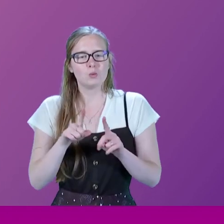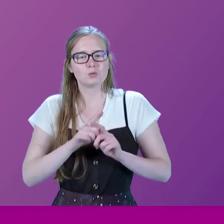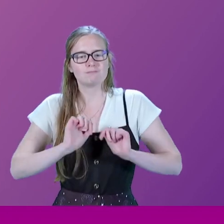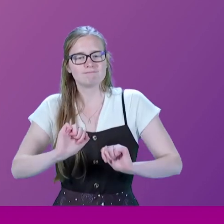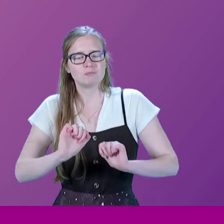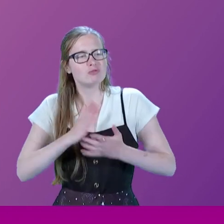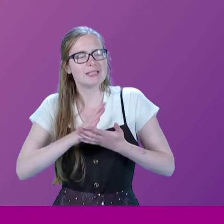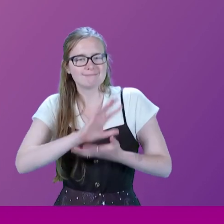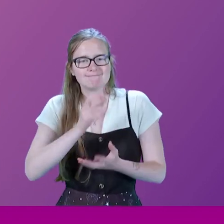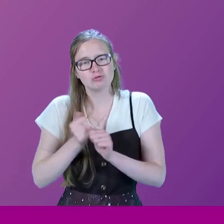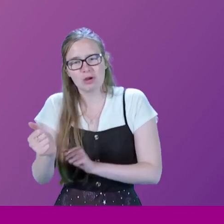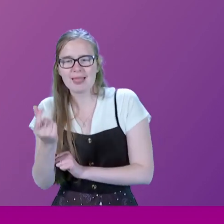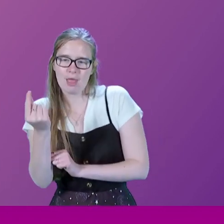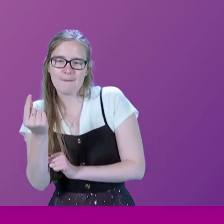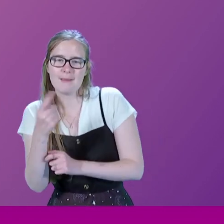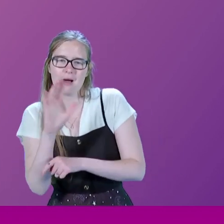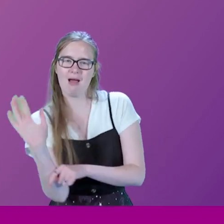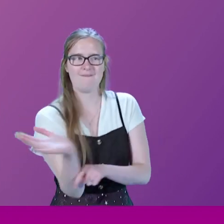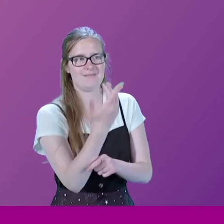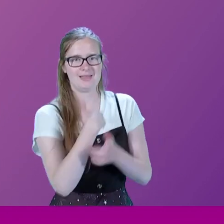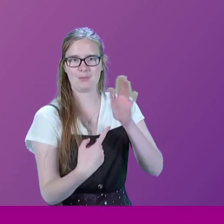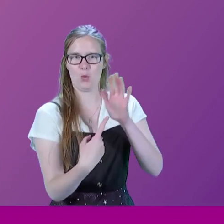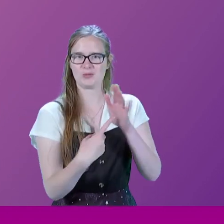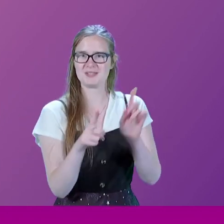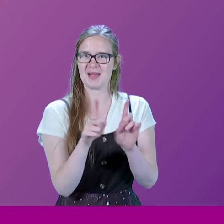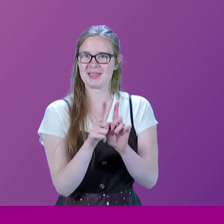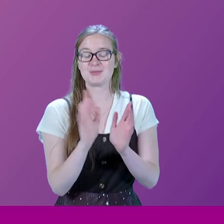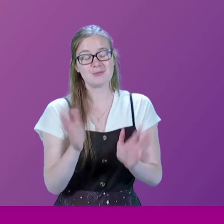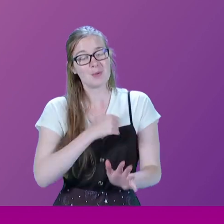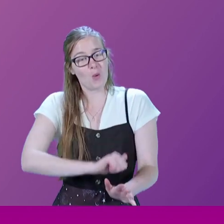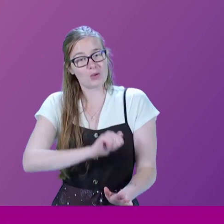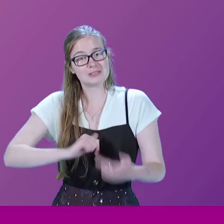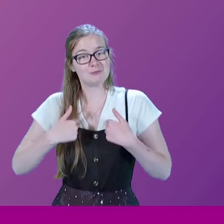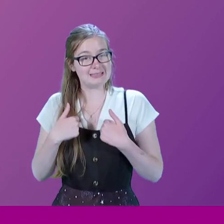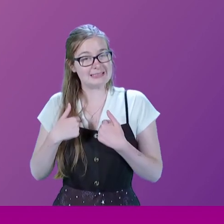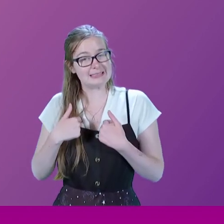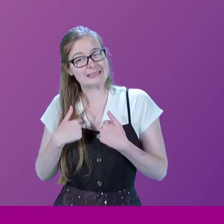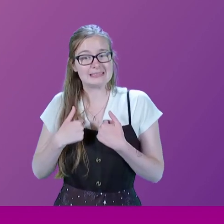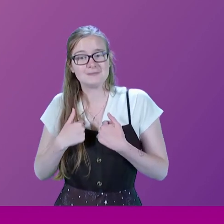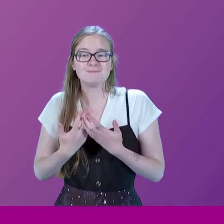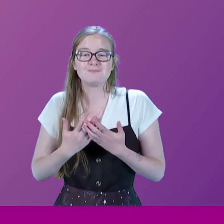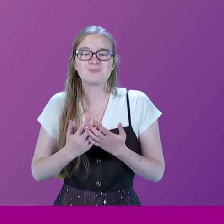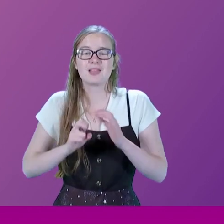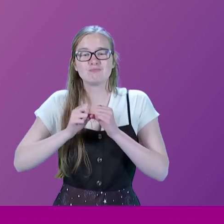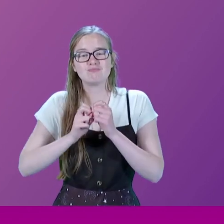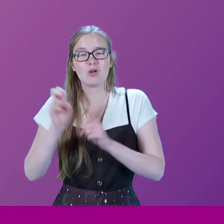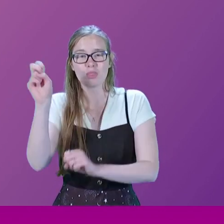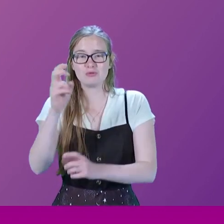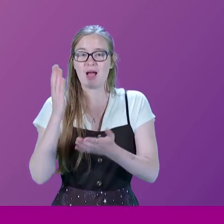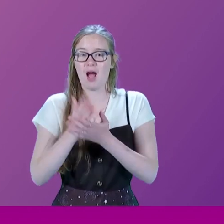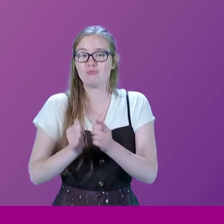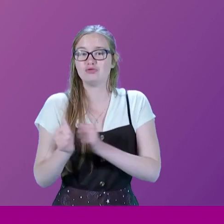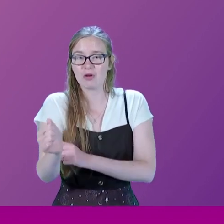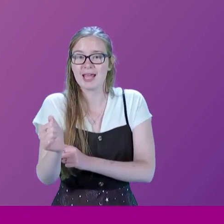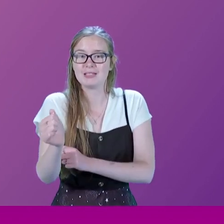Yeah, those are the things that they're about. So, I must confess that to me, the journey is, the physical